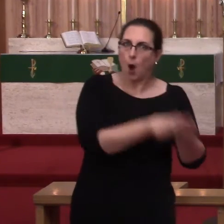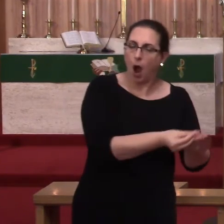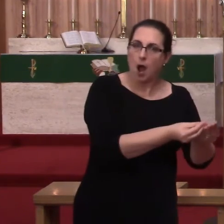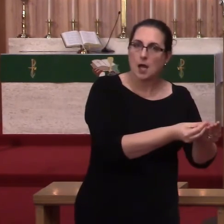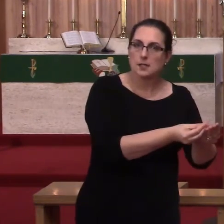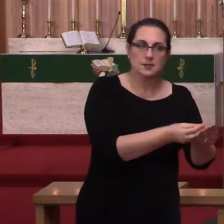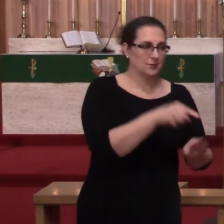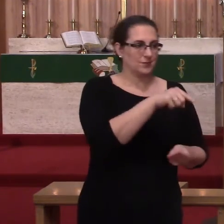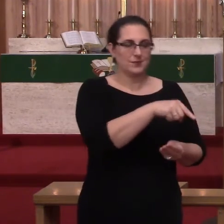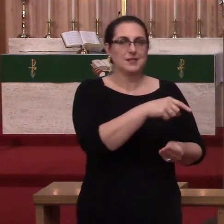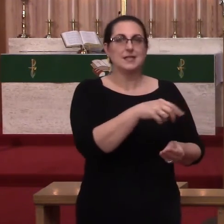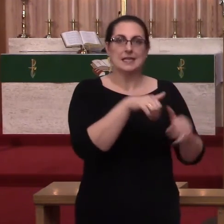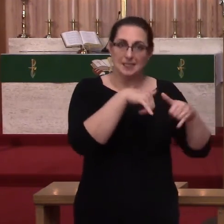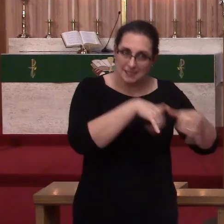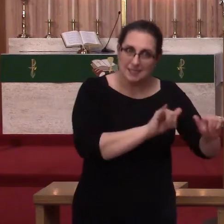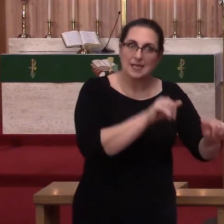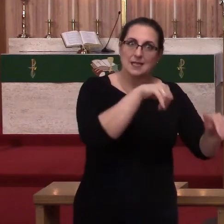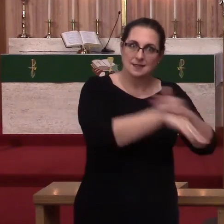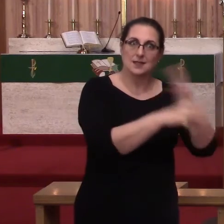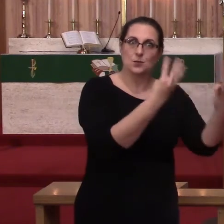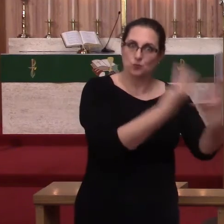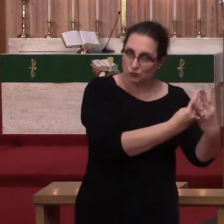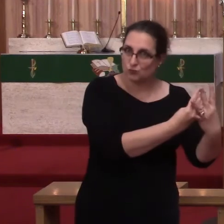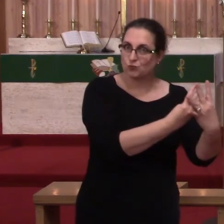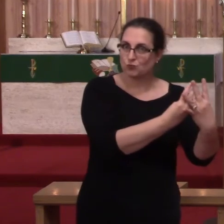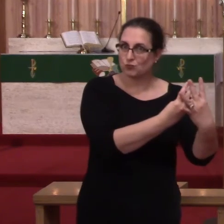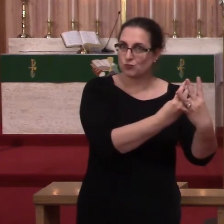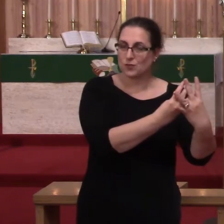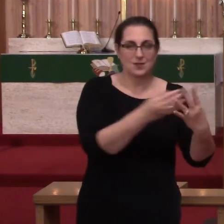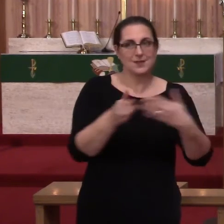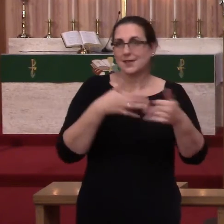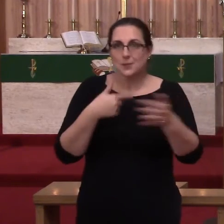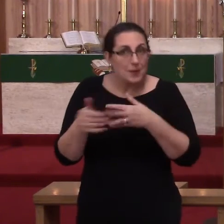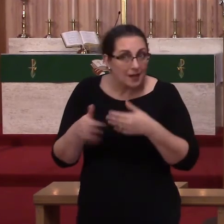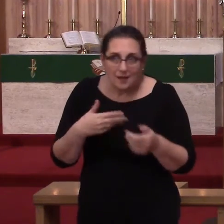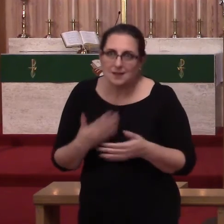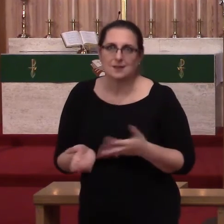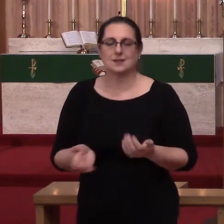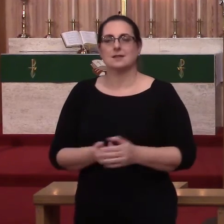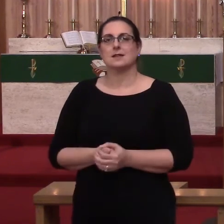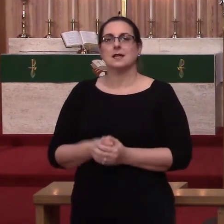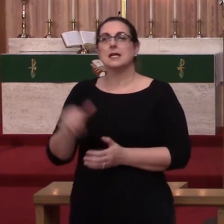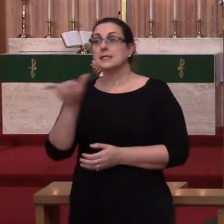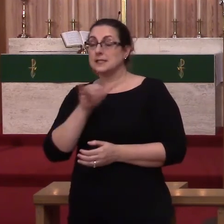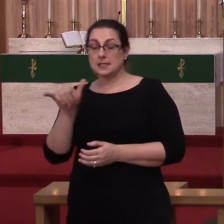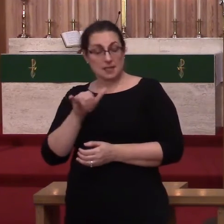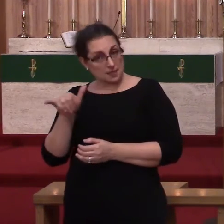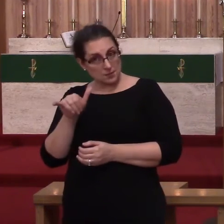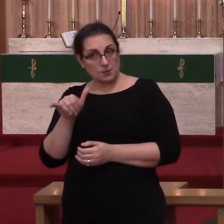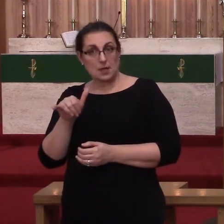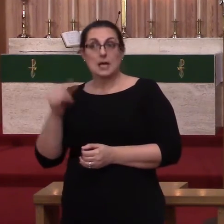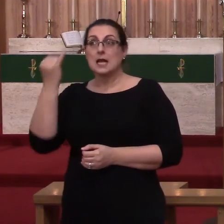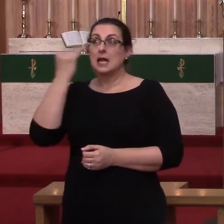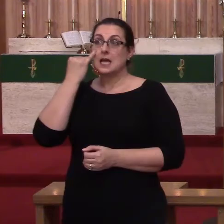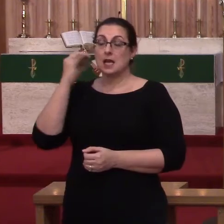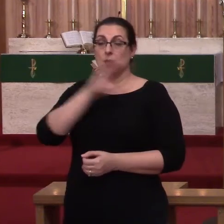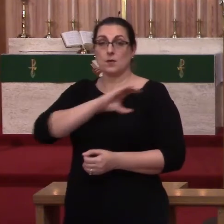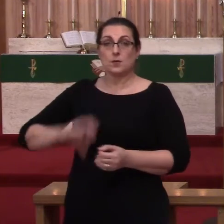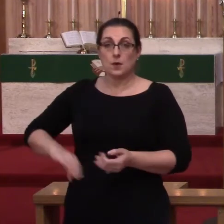released and the pardon doesn't matter. In the same way, if Christ died for all our sins